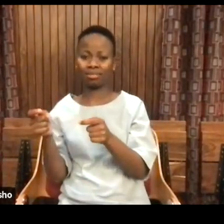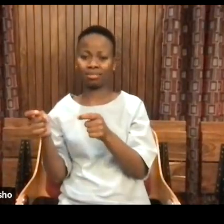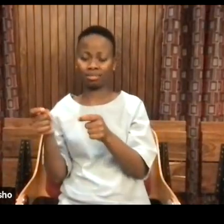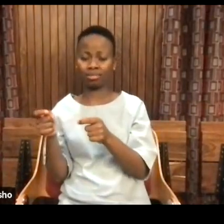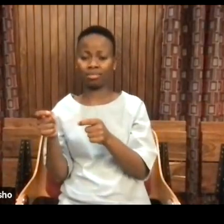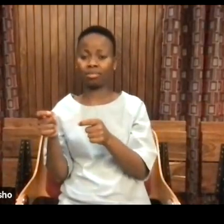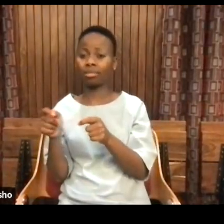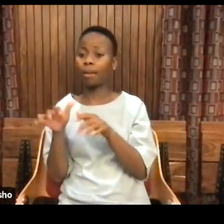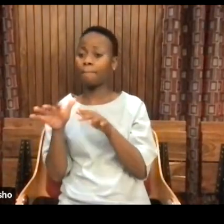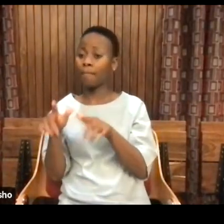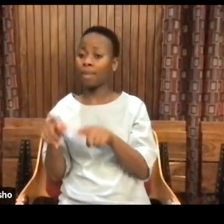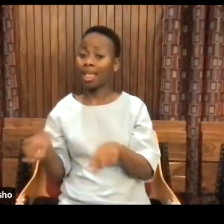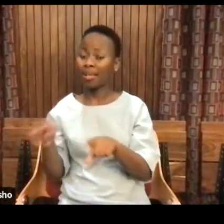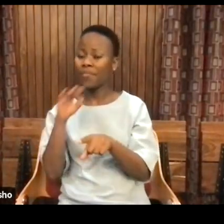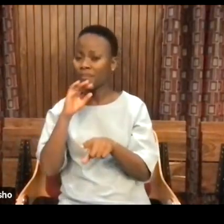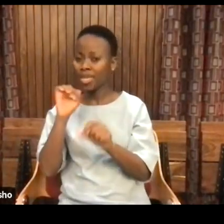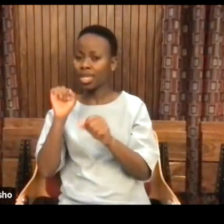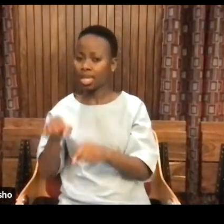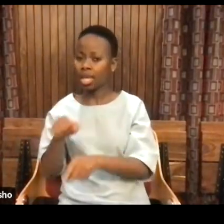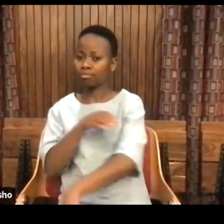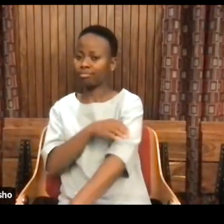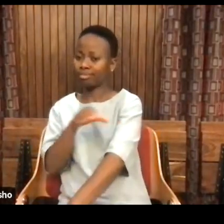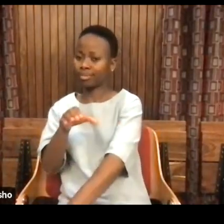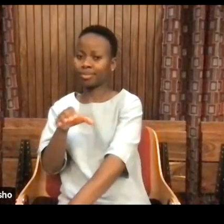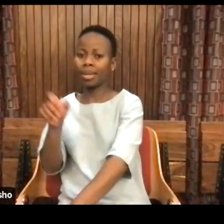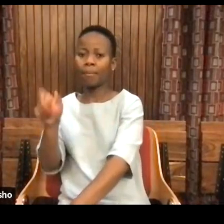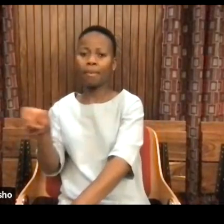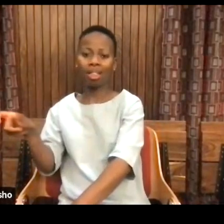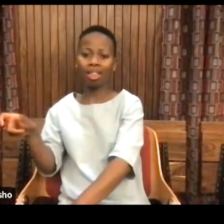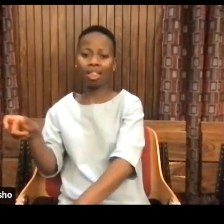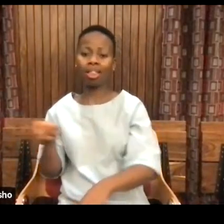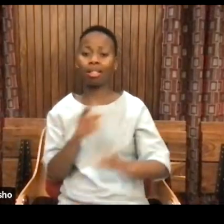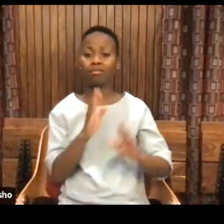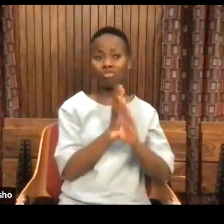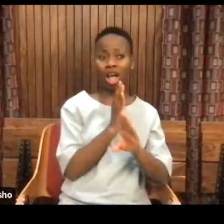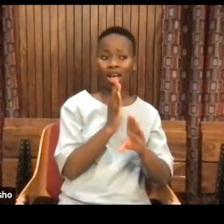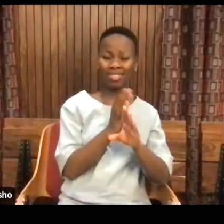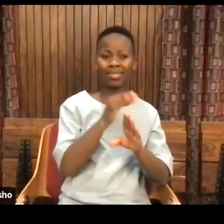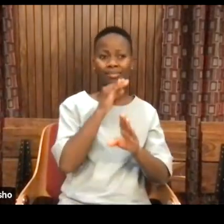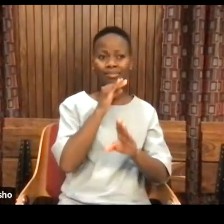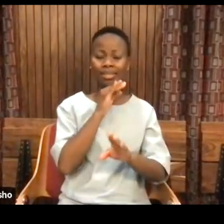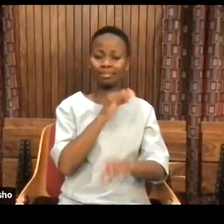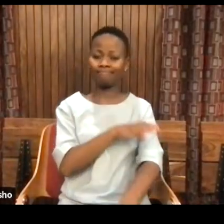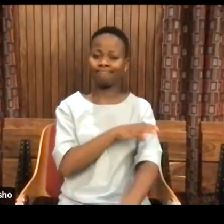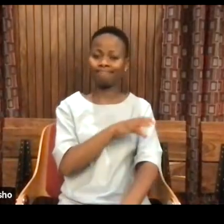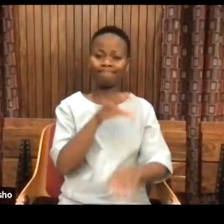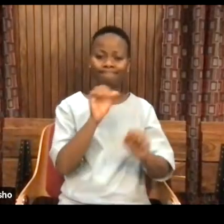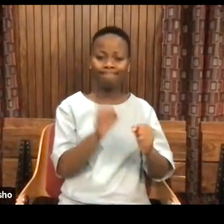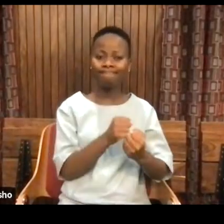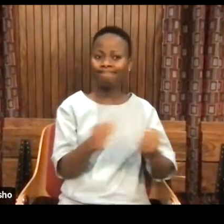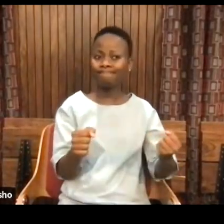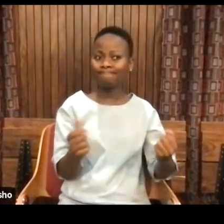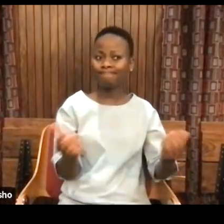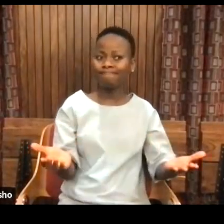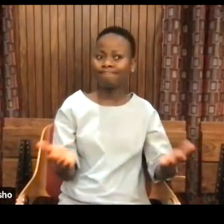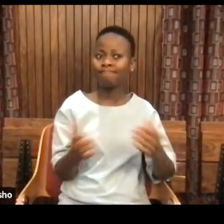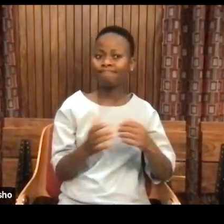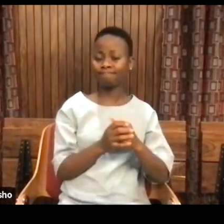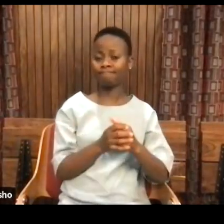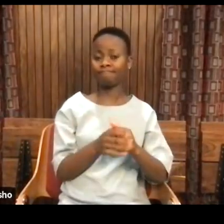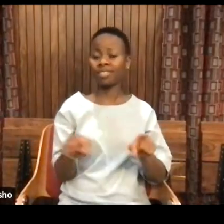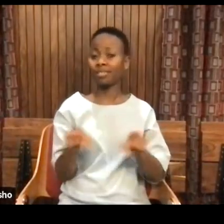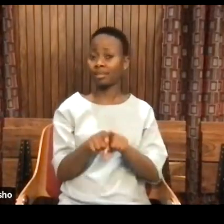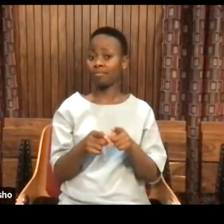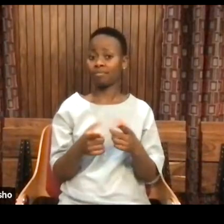empower people. The privatization of power disempower people. In fact, one could argue that right